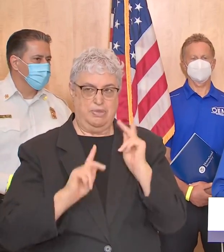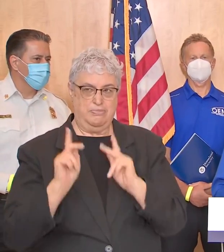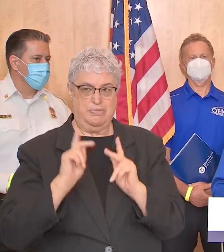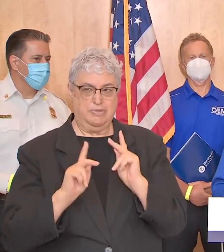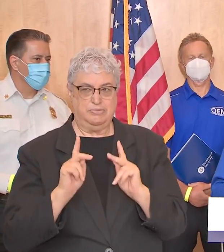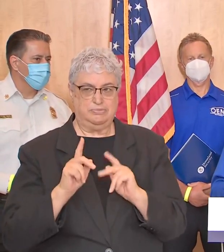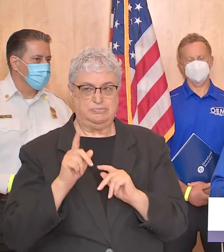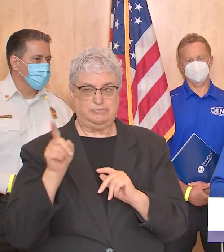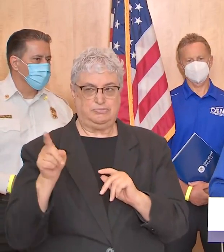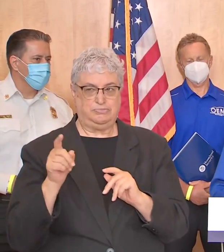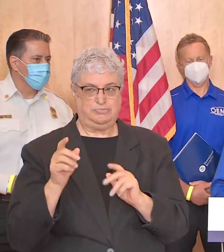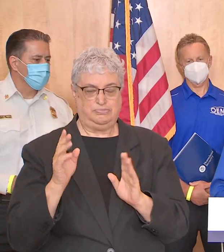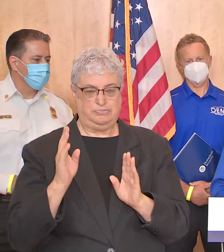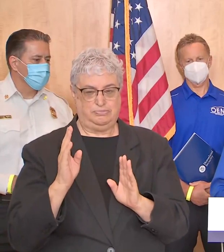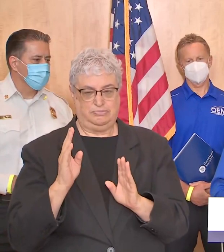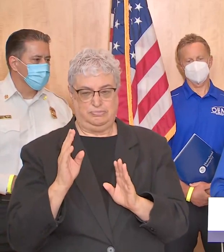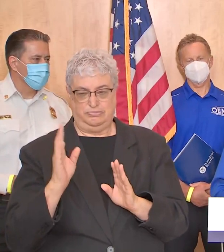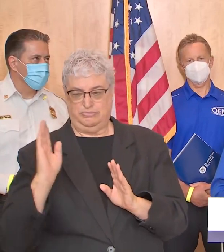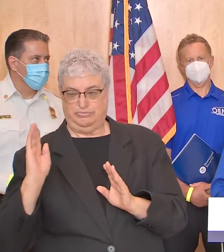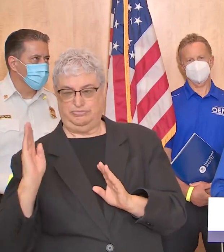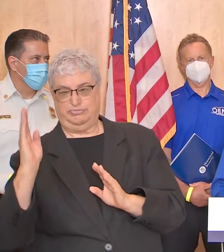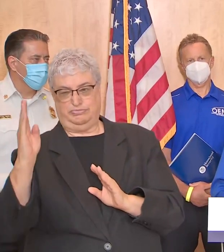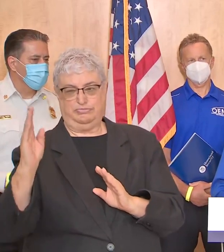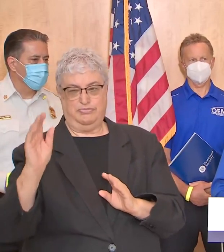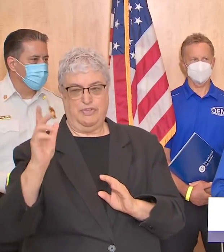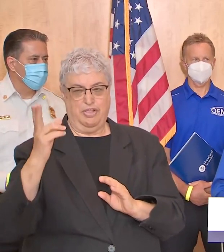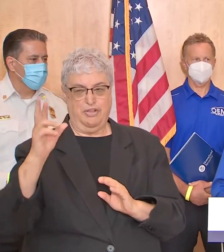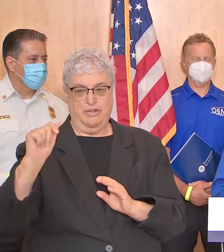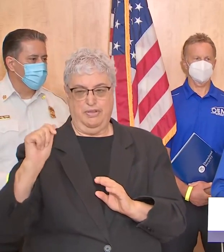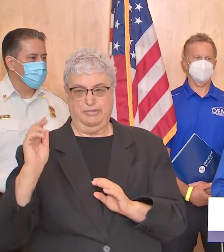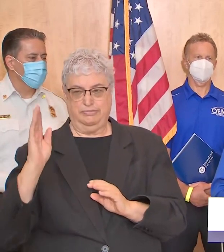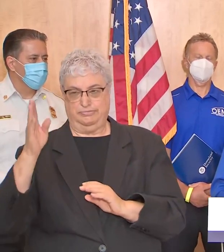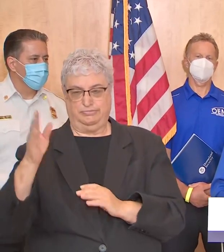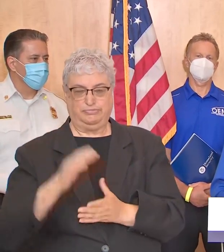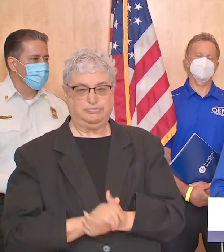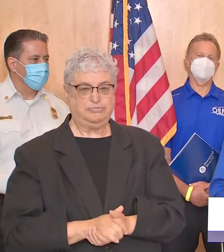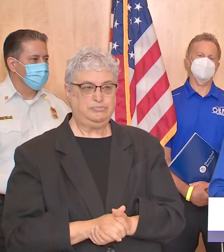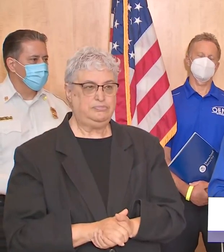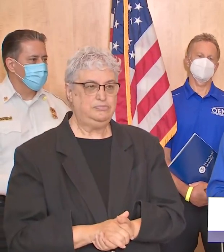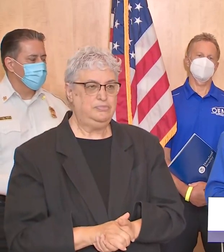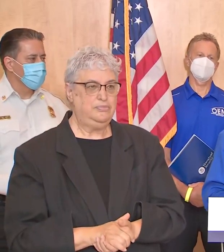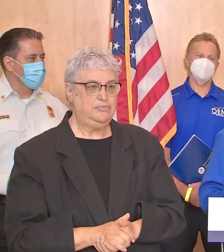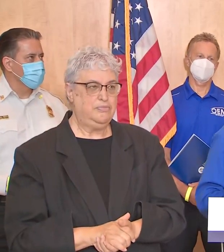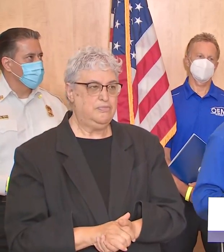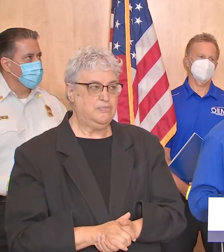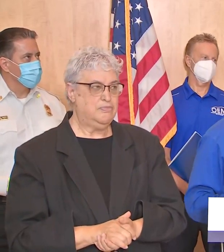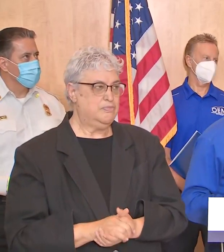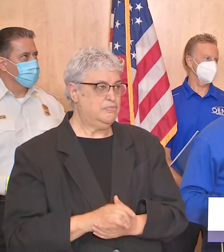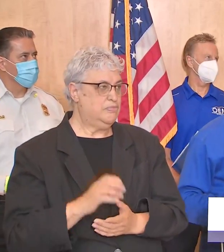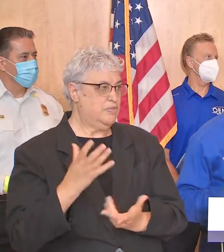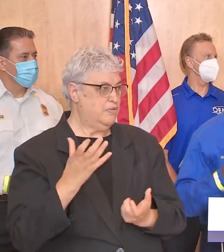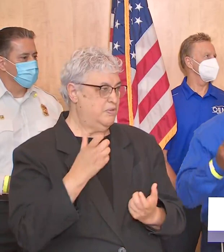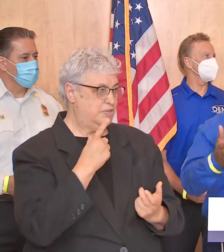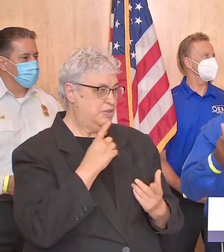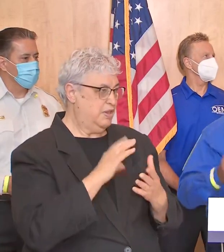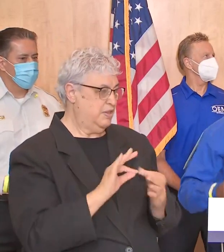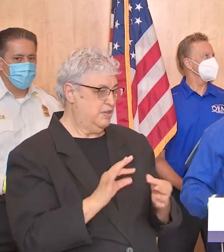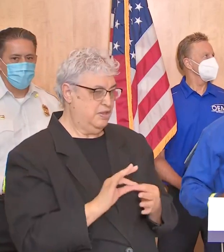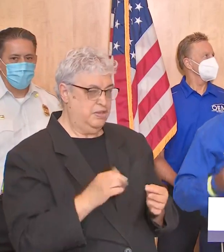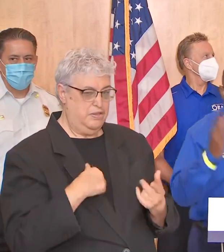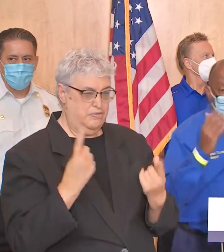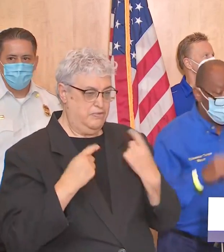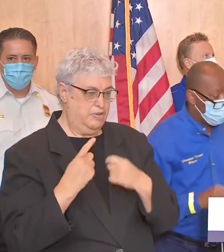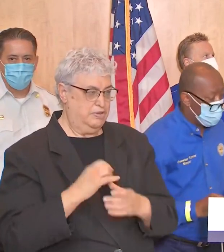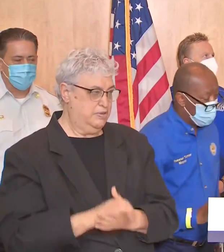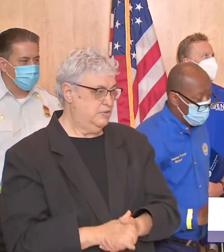are in the direct line of um impact with this storm um congressman you want to make a few remarks and we'll have